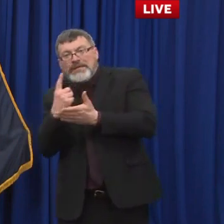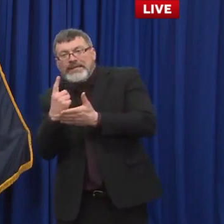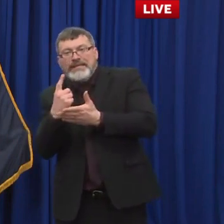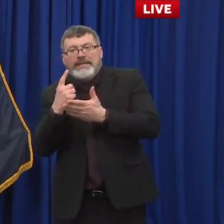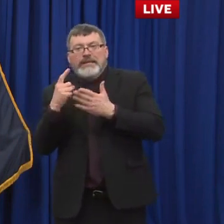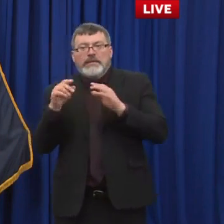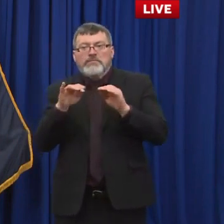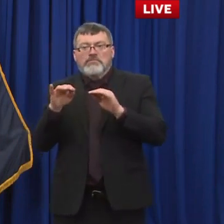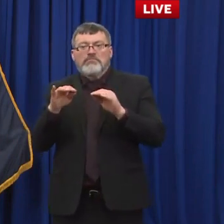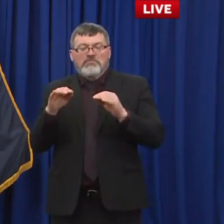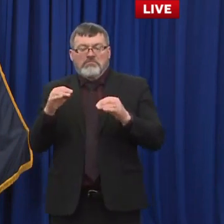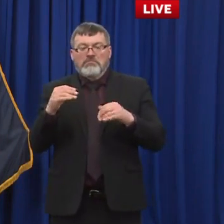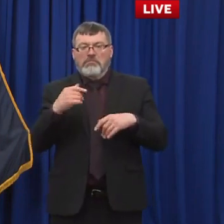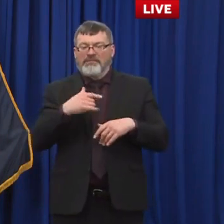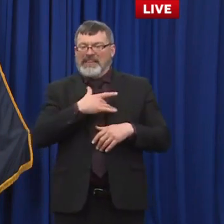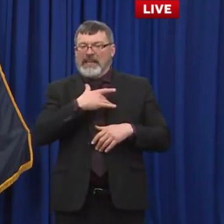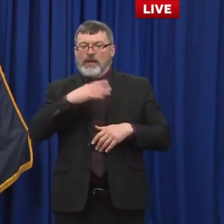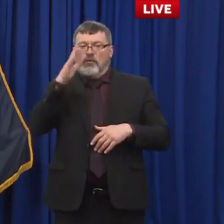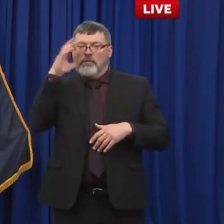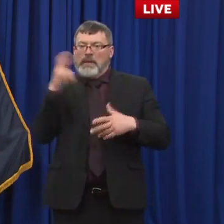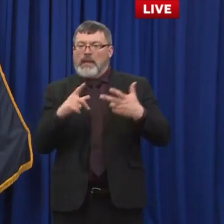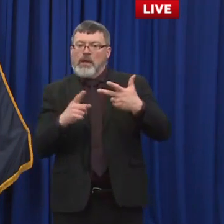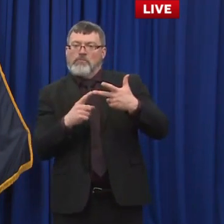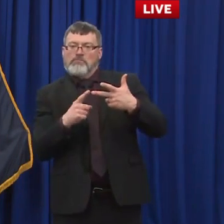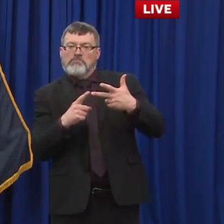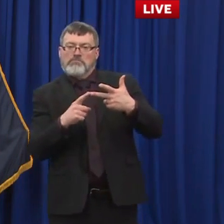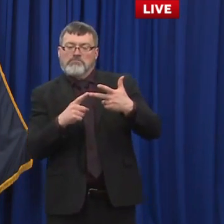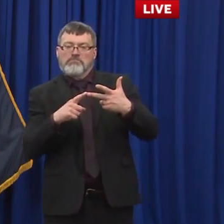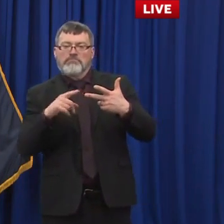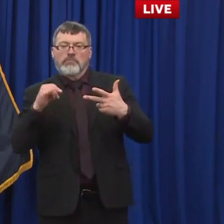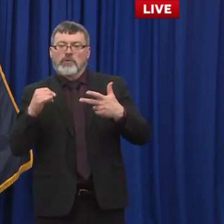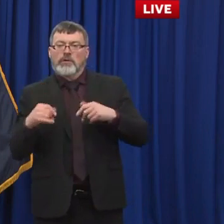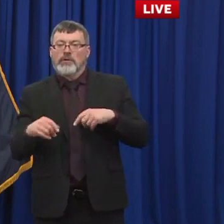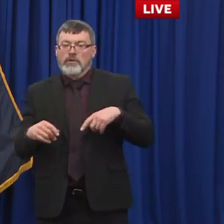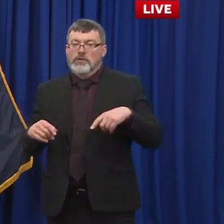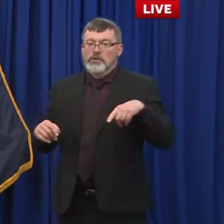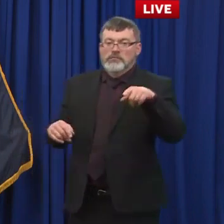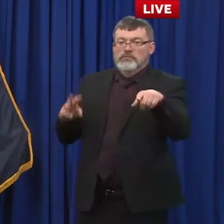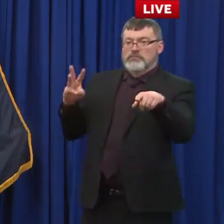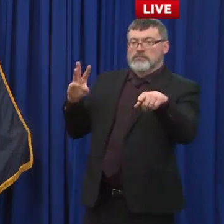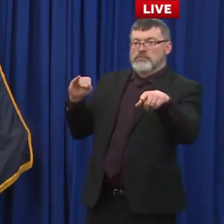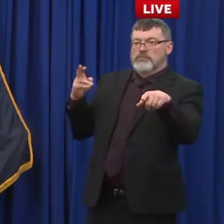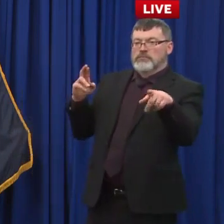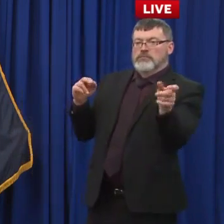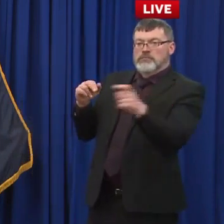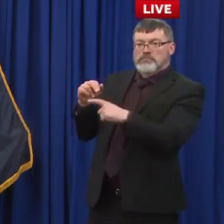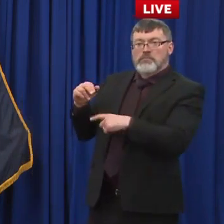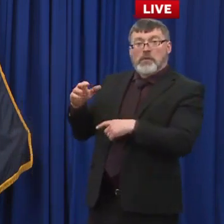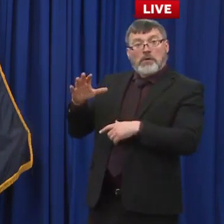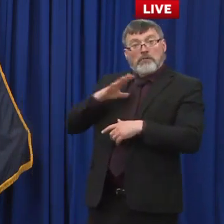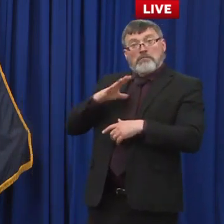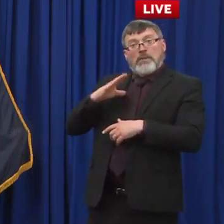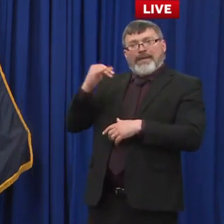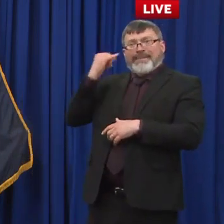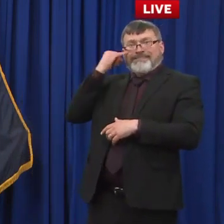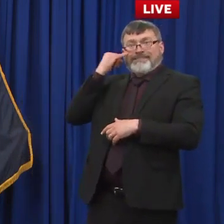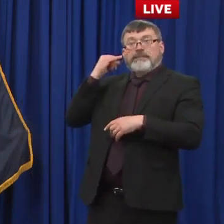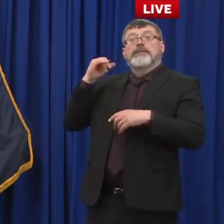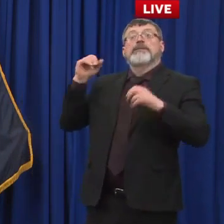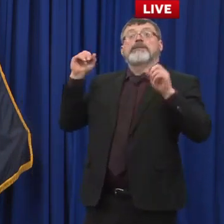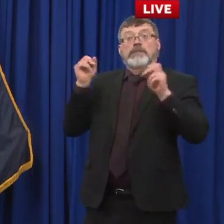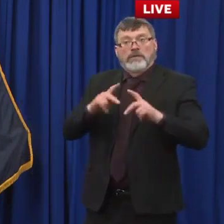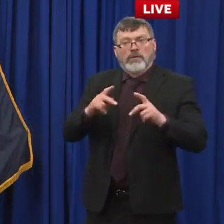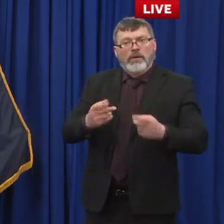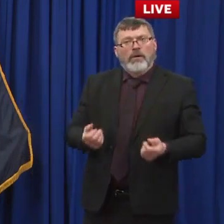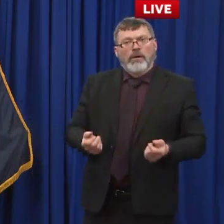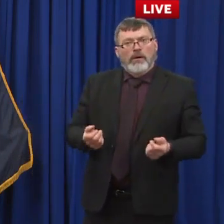opportunity. It's an awesome tool. And even if they lift that, do we know in terms of shipments when those might start to step back up again? Unfortunately, it doesn't look like